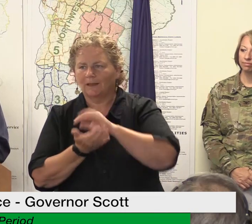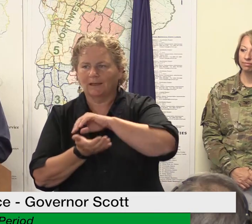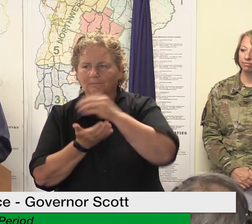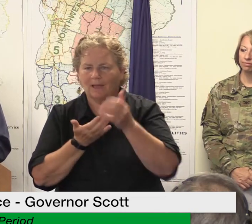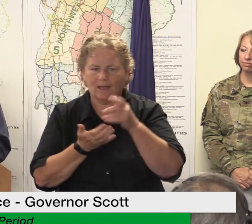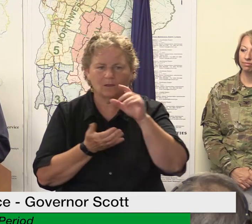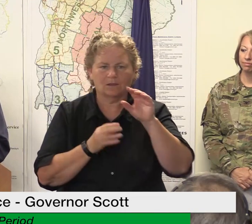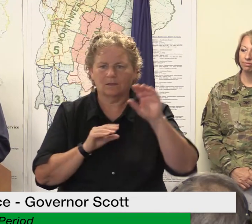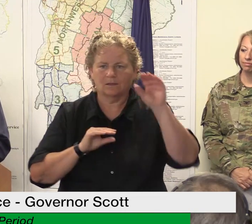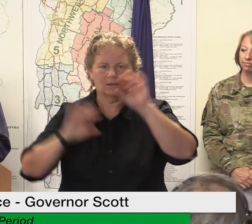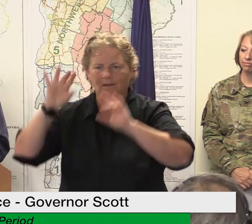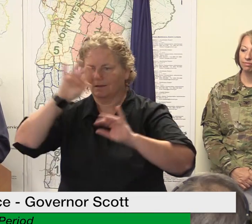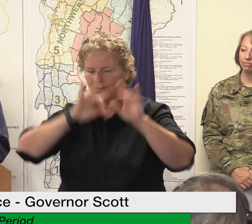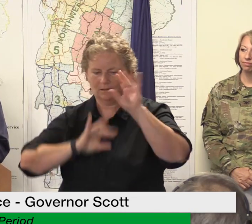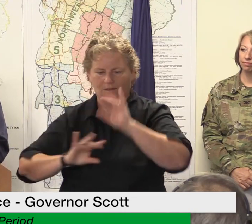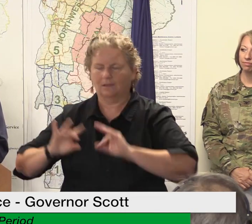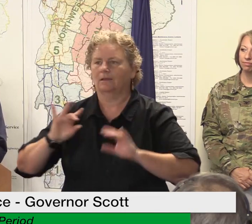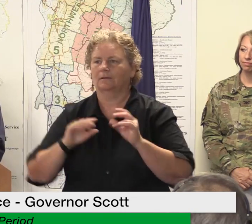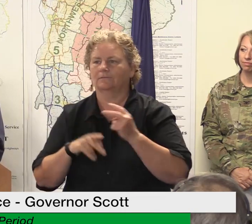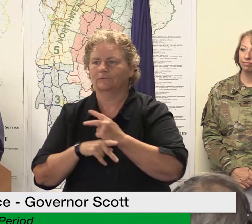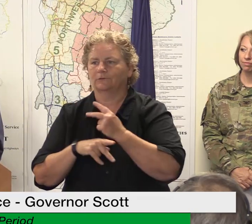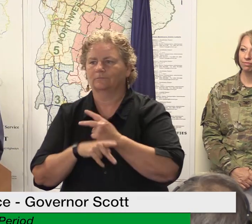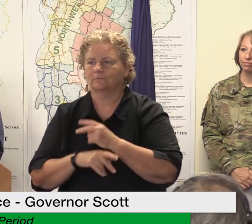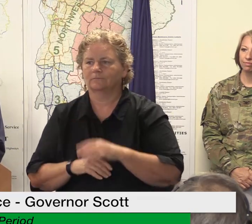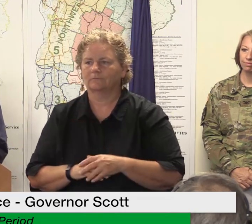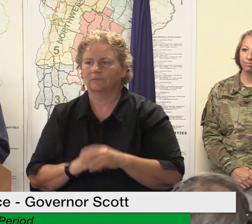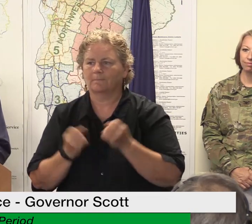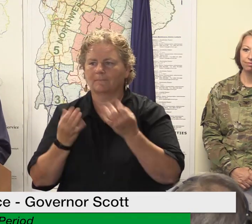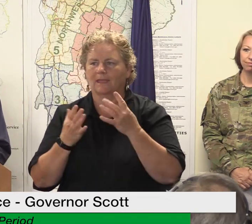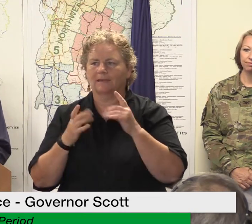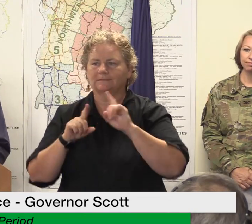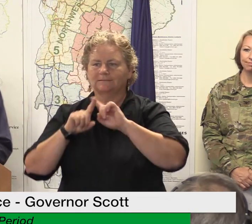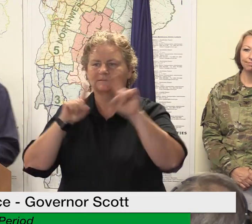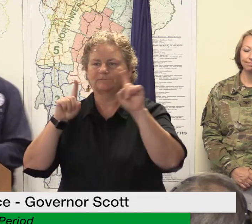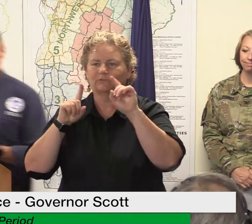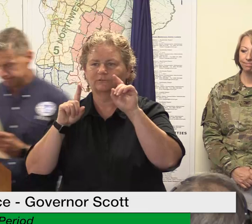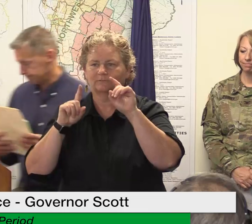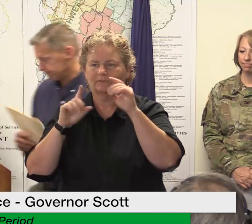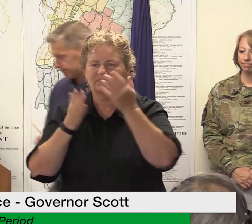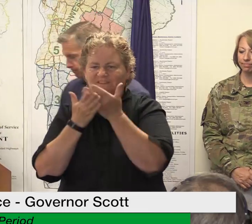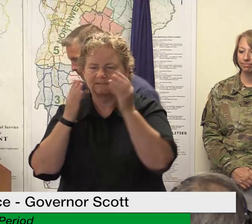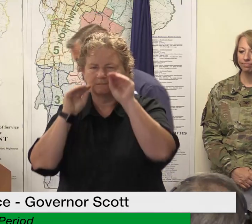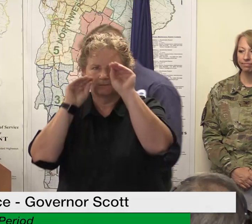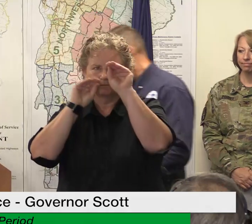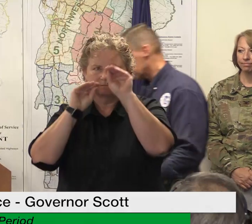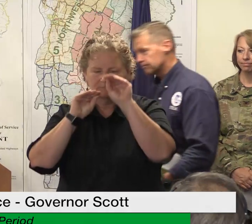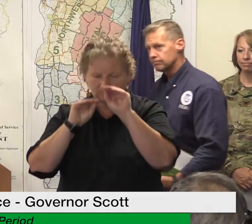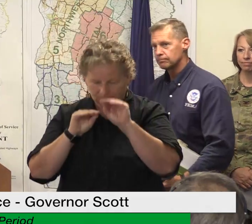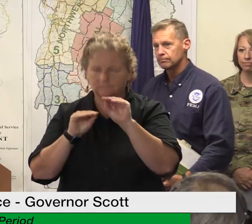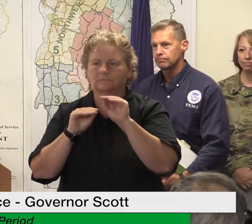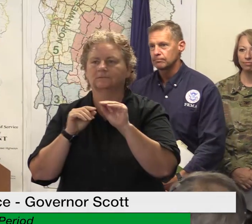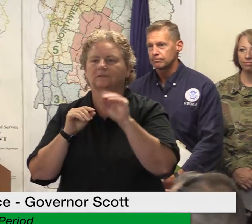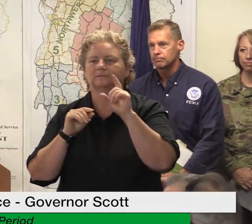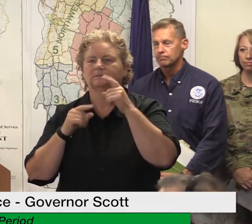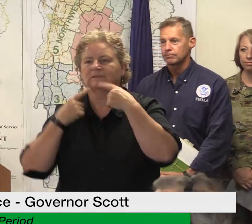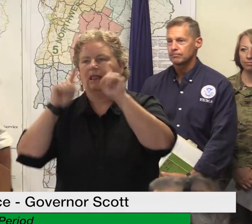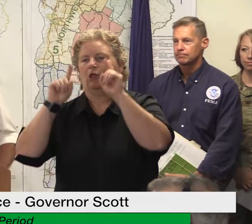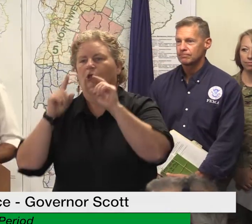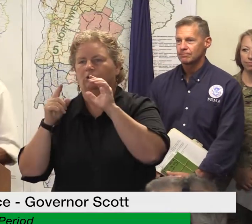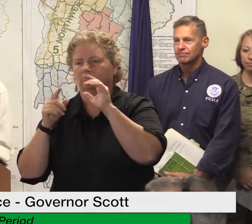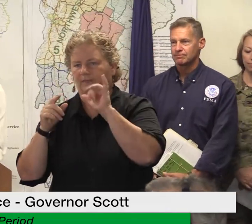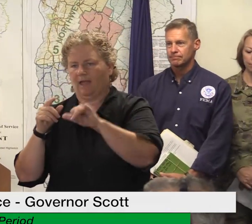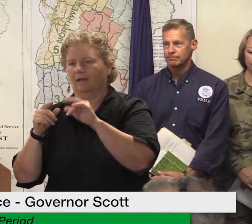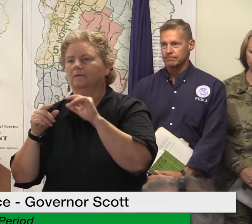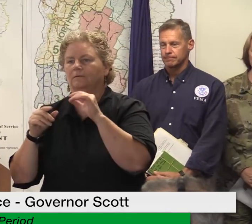yes sir it is it's there's a lot of factors get involved with it thank you i have like that general like